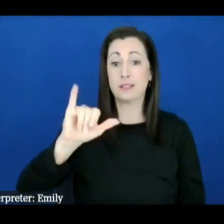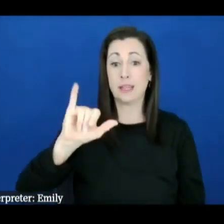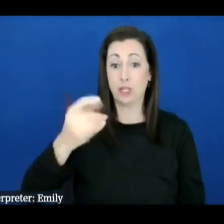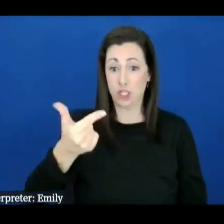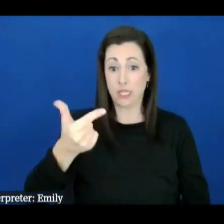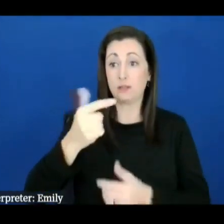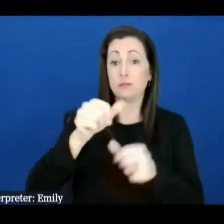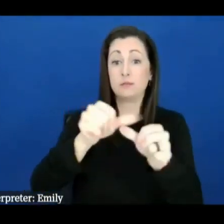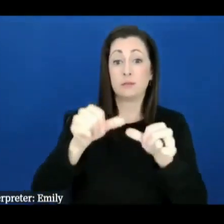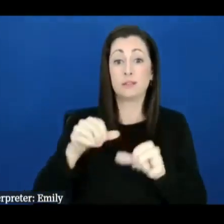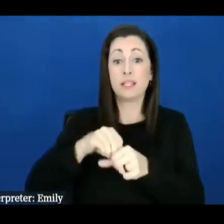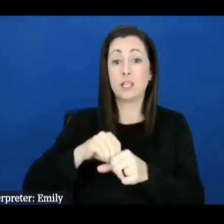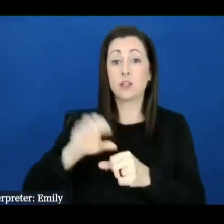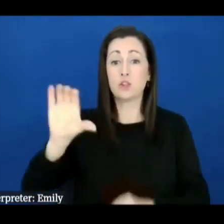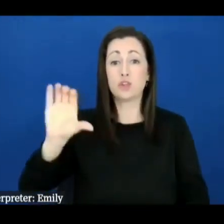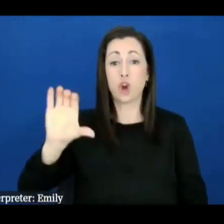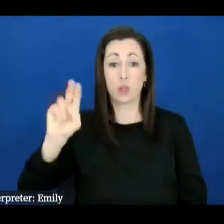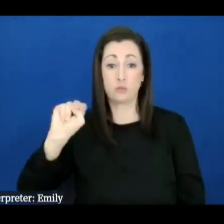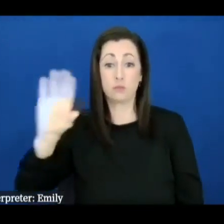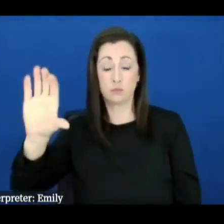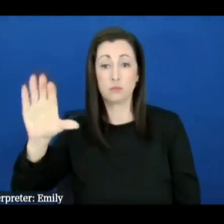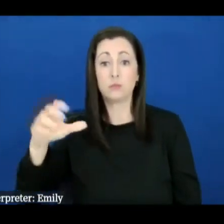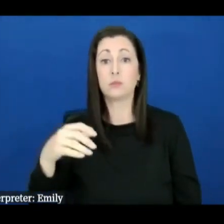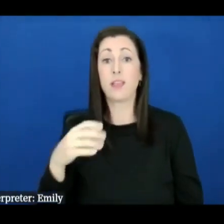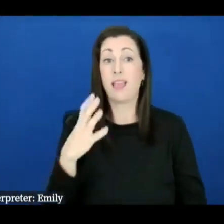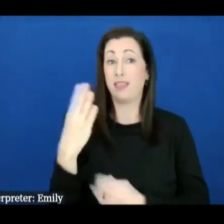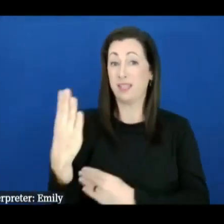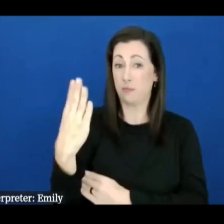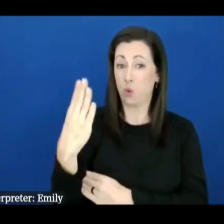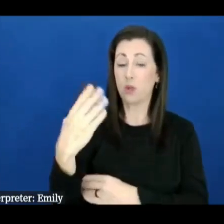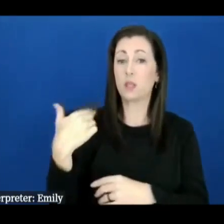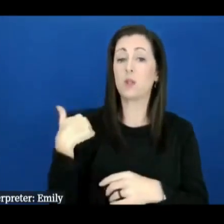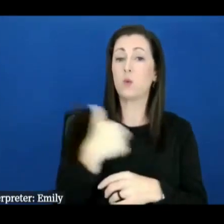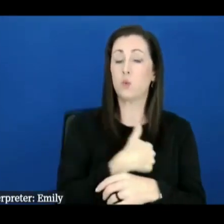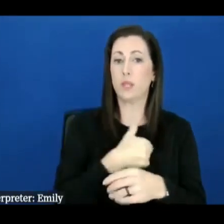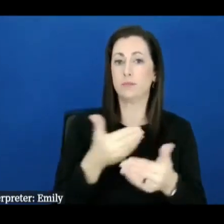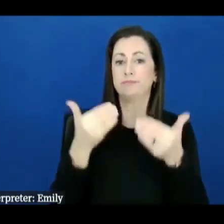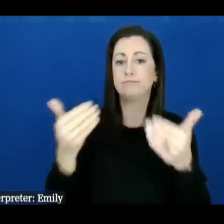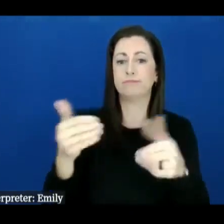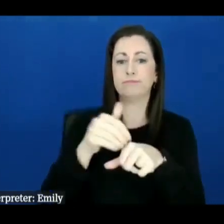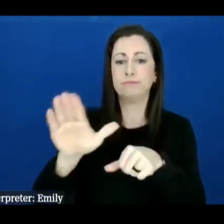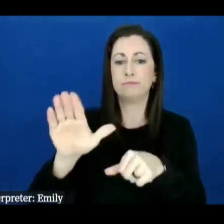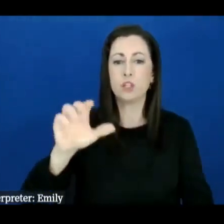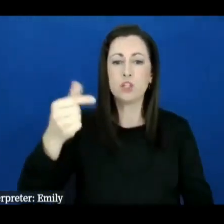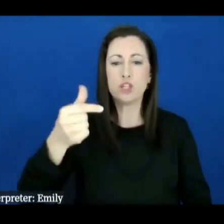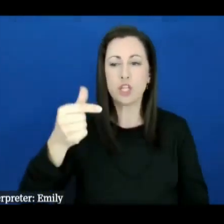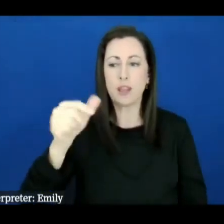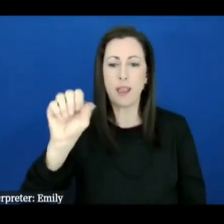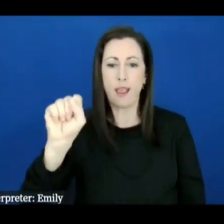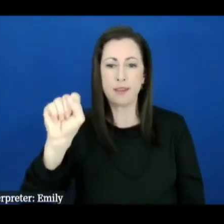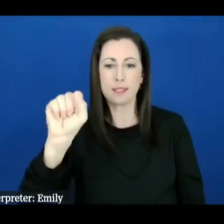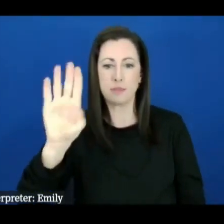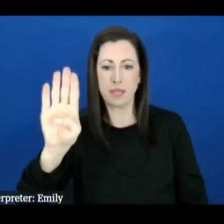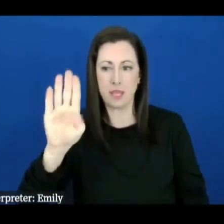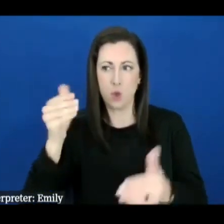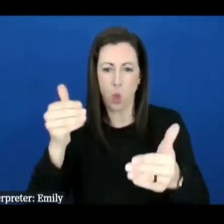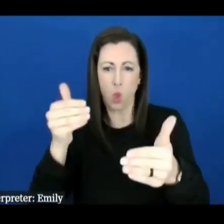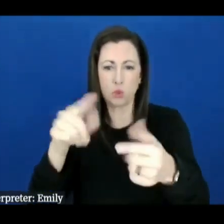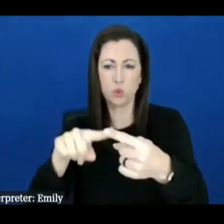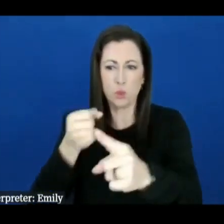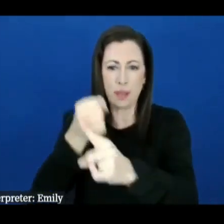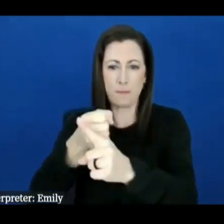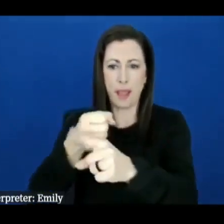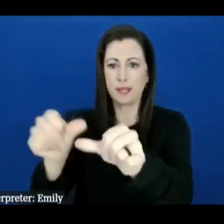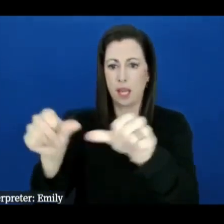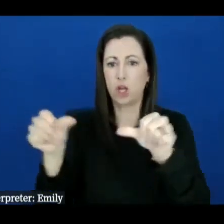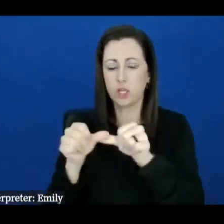up just this morning uh those teams we had a we forward deployed a GSB to get a little bit closer uh to the impacted area so they just